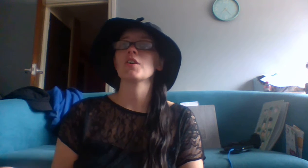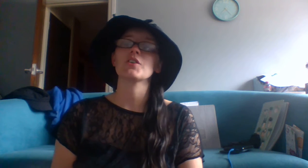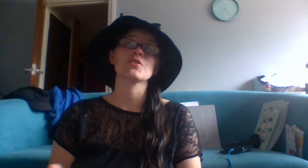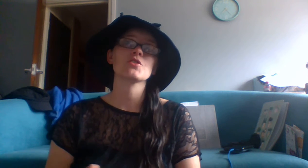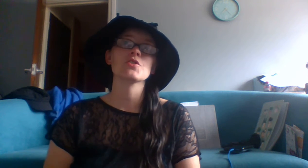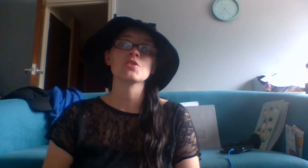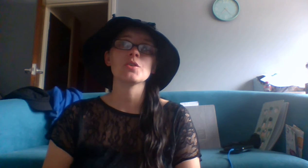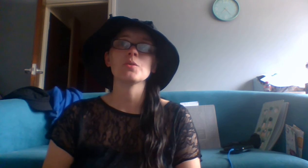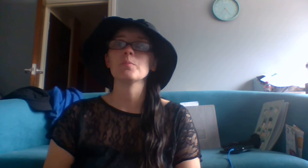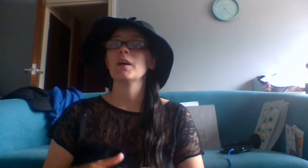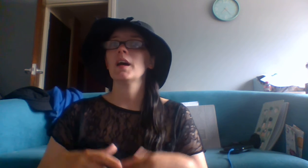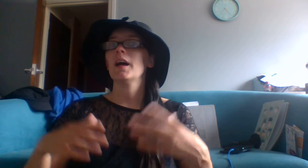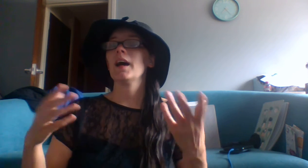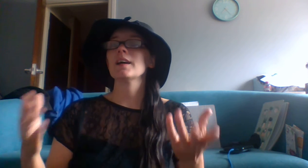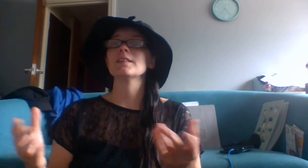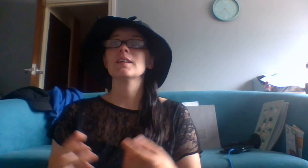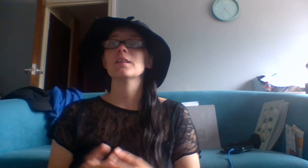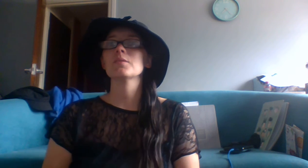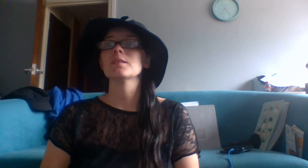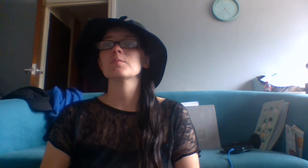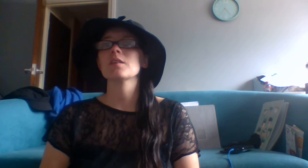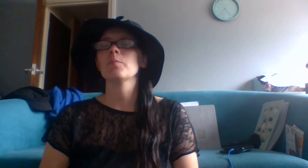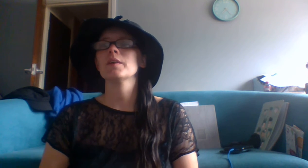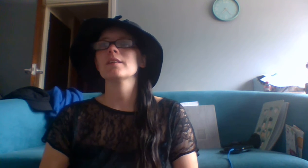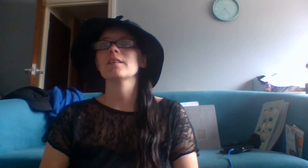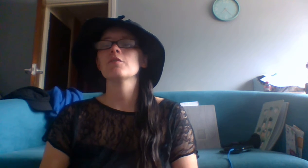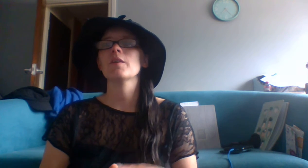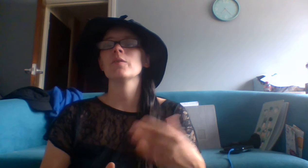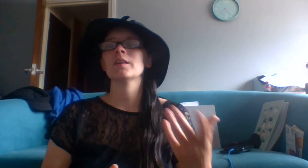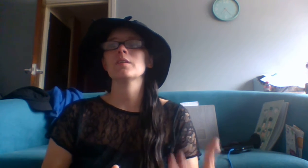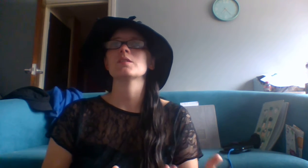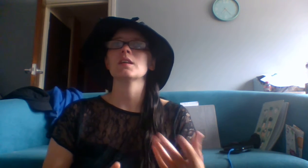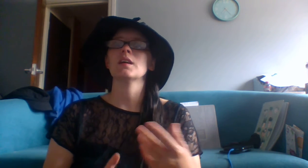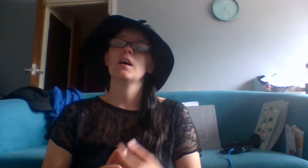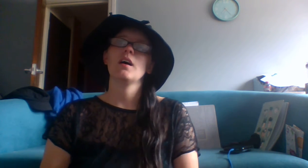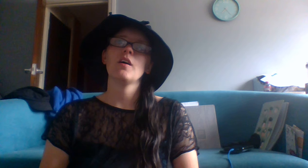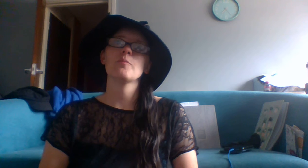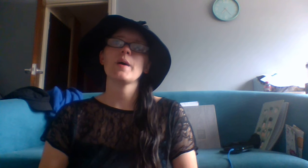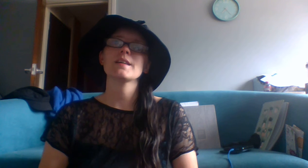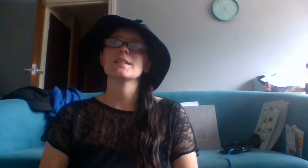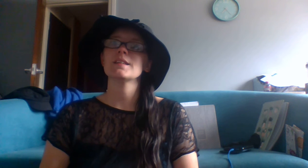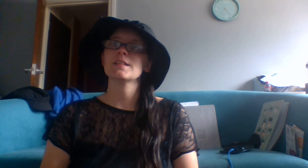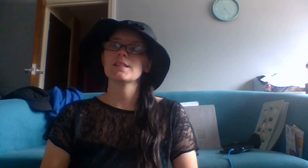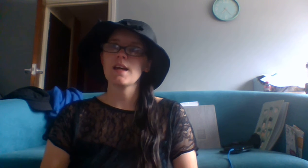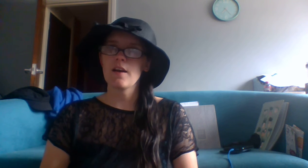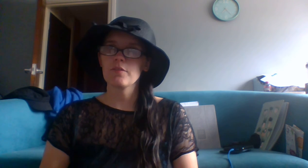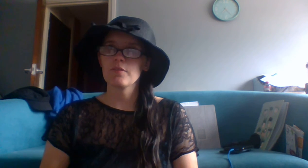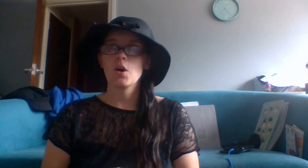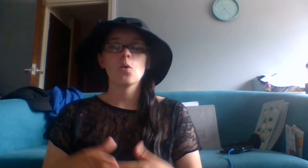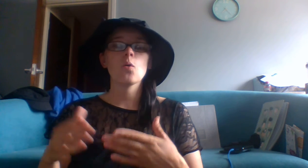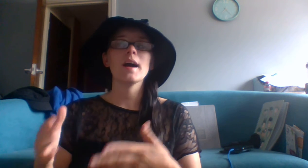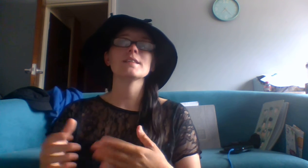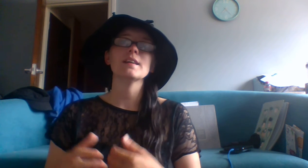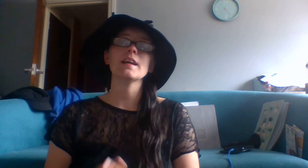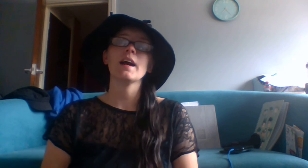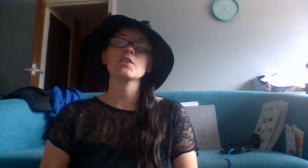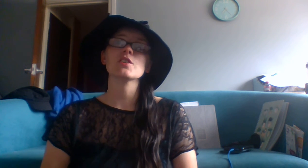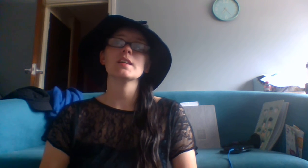drunken stoop? Had he killed himself because he felt guilty of Bessie's death? Or had he actually